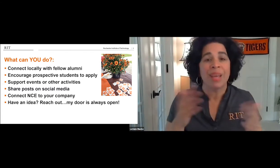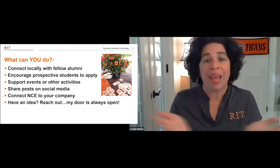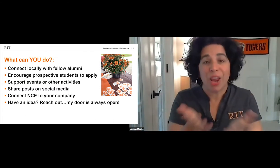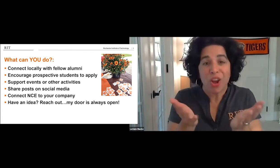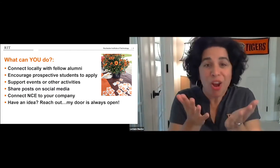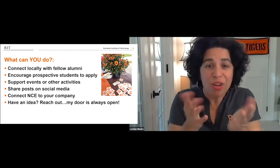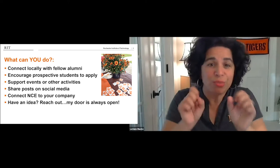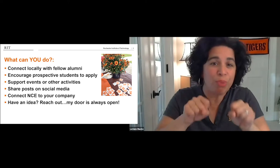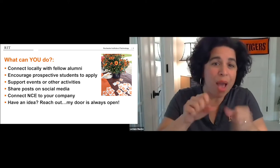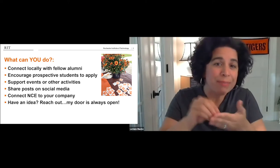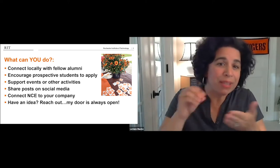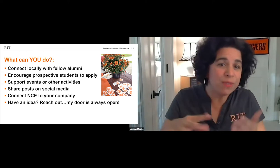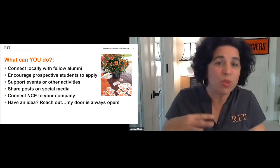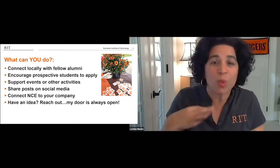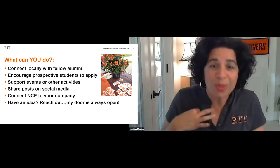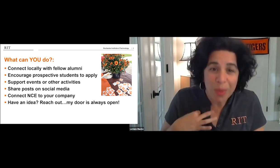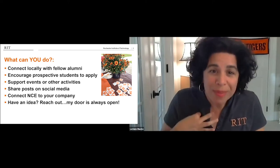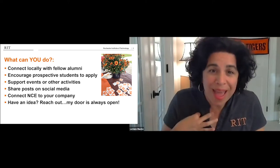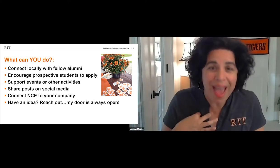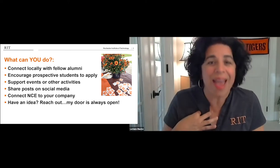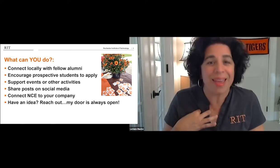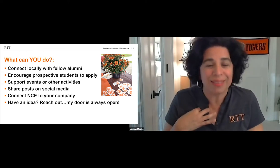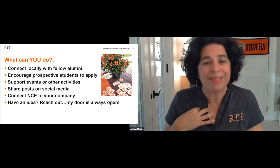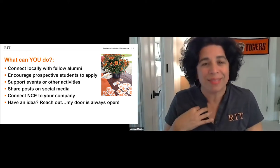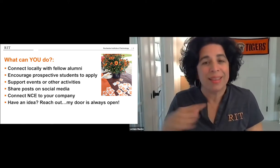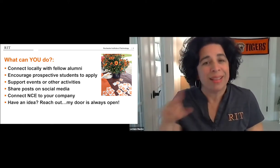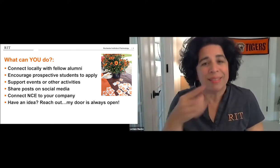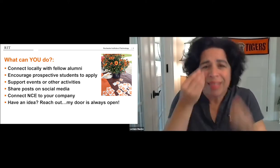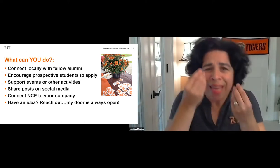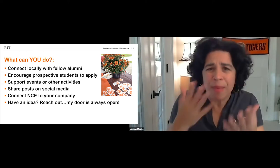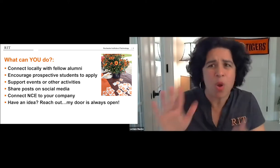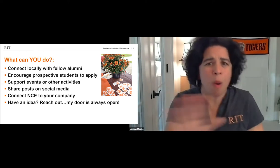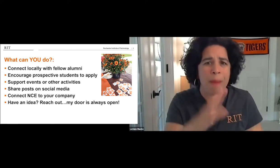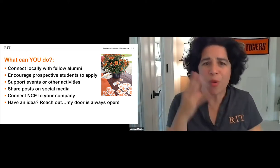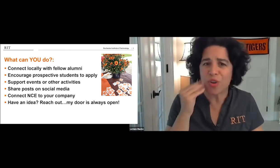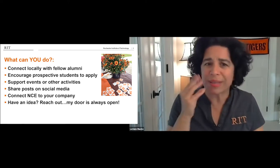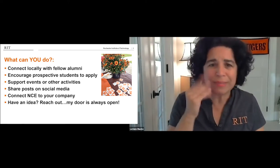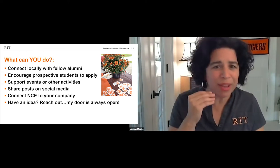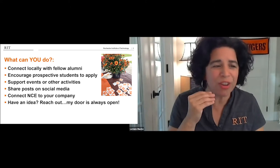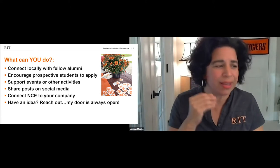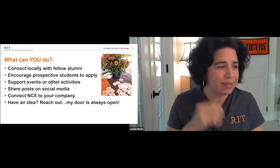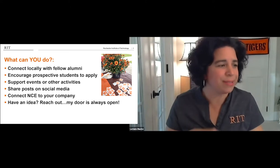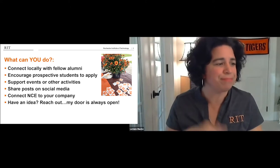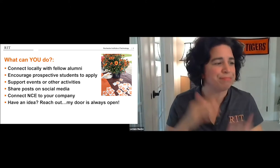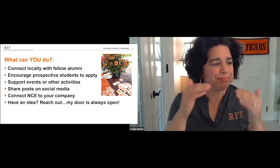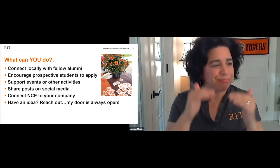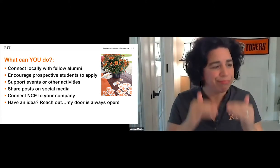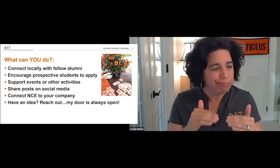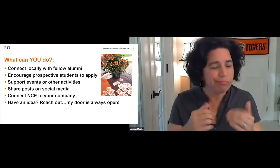more in-person events in the future. You could again encourage prospective students to apply and let them know about your experience